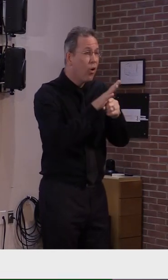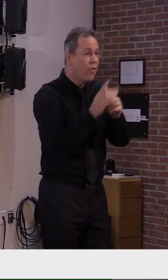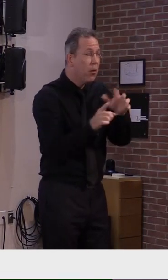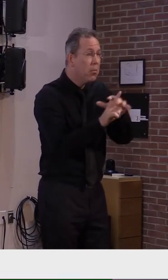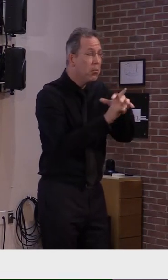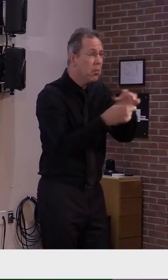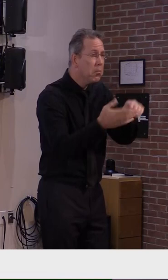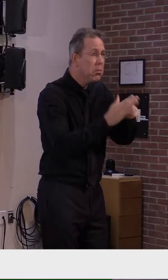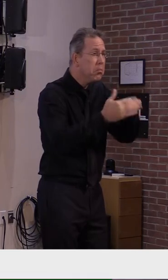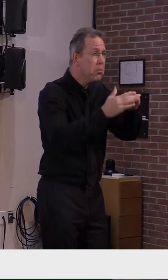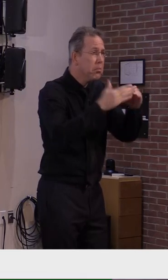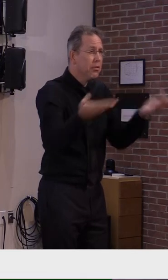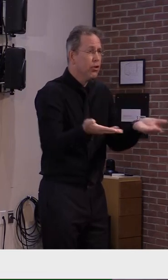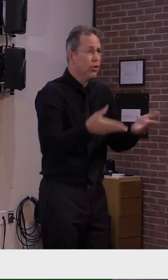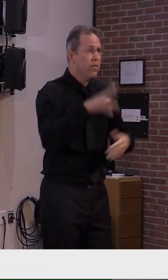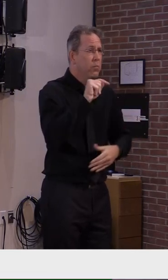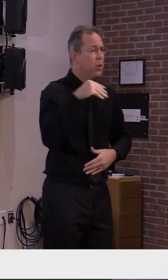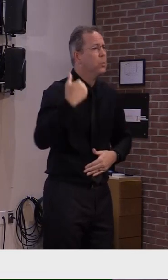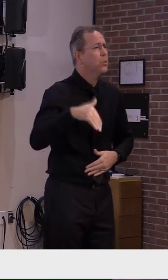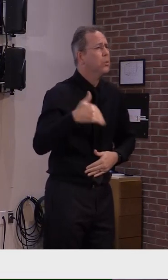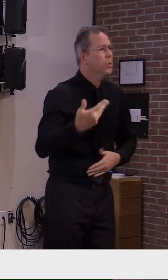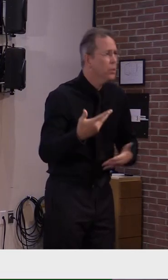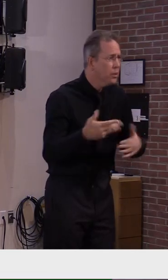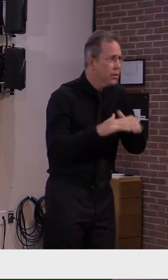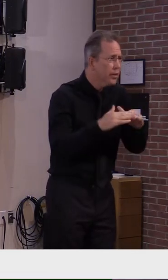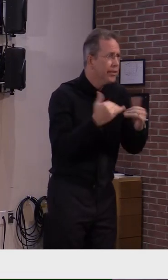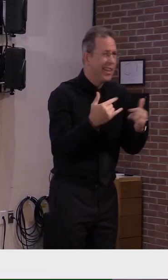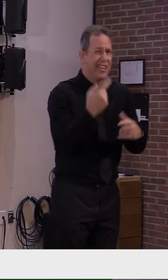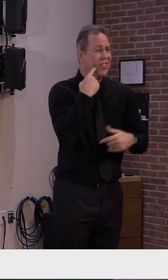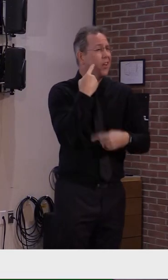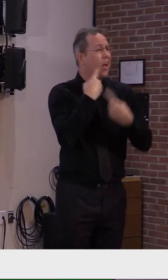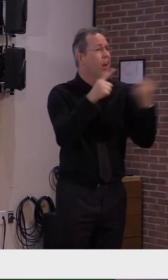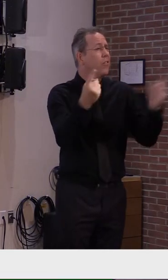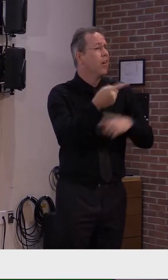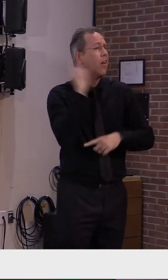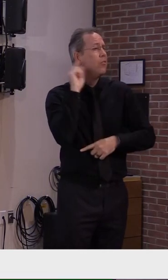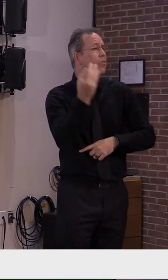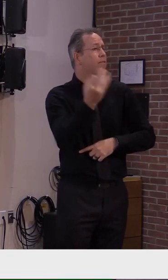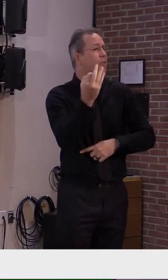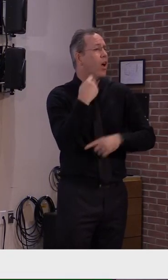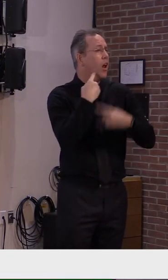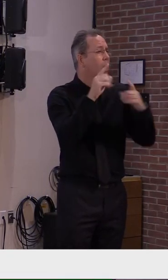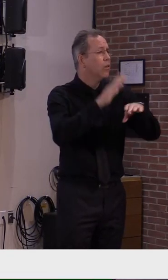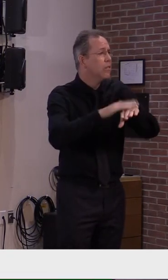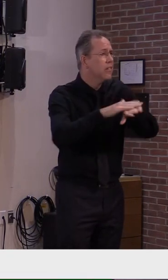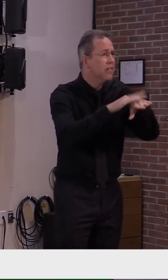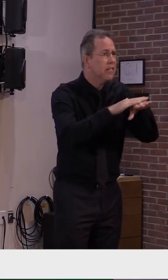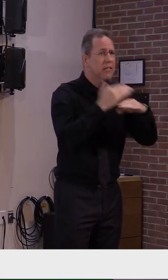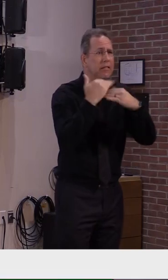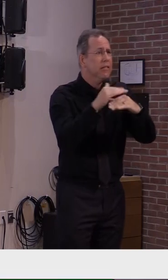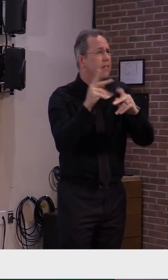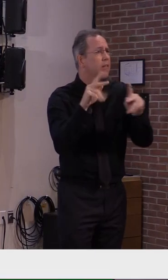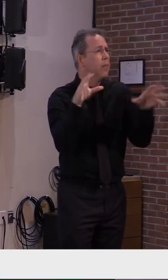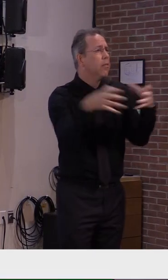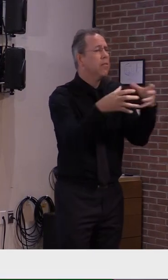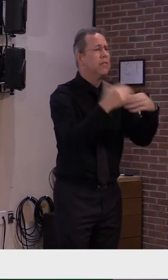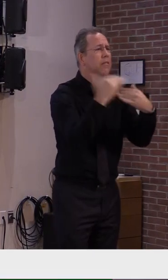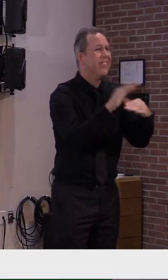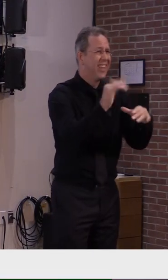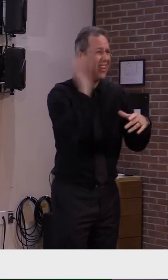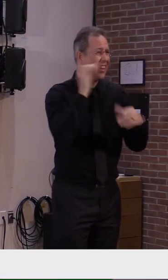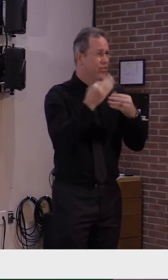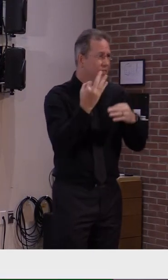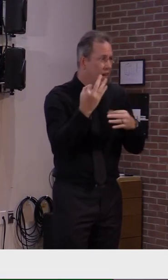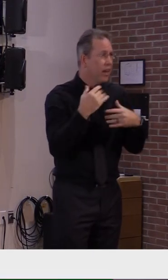which we announced on Friday and are now in effect. As I said last week each of these steps are to address the